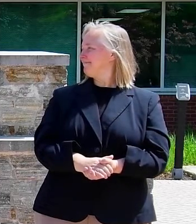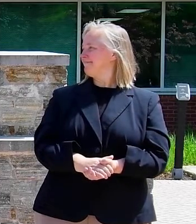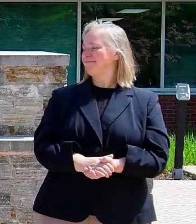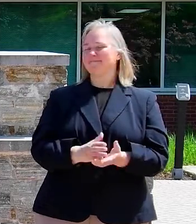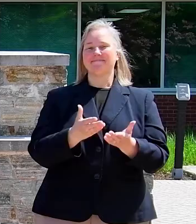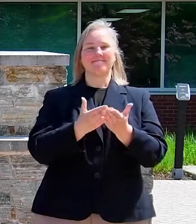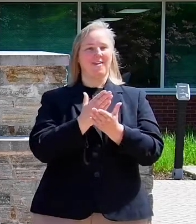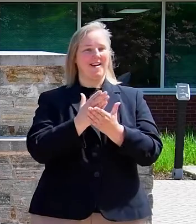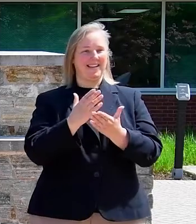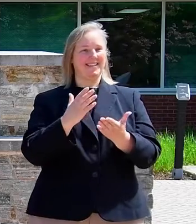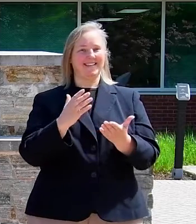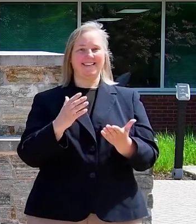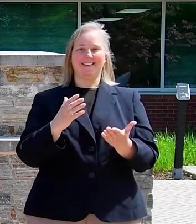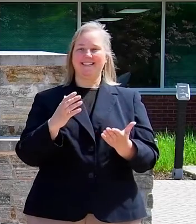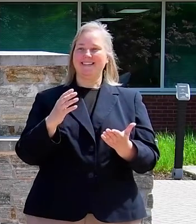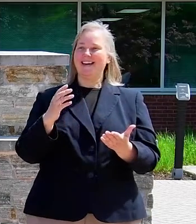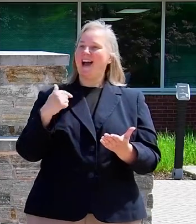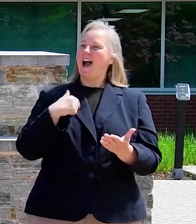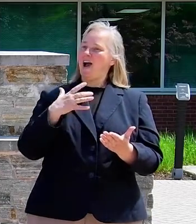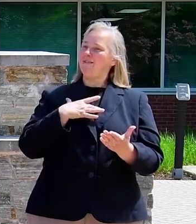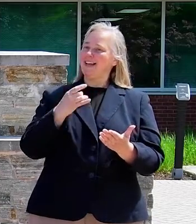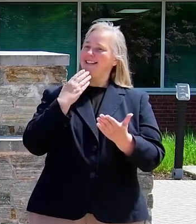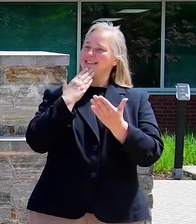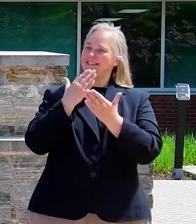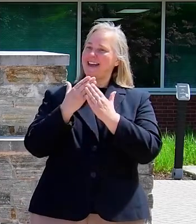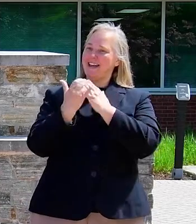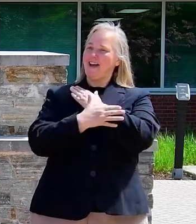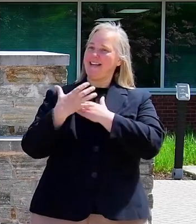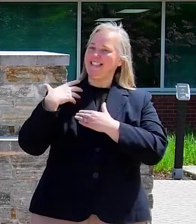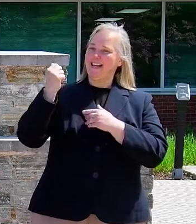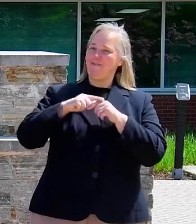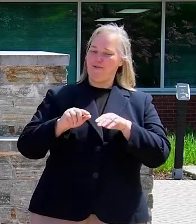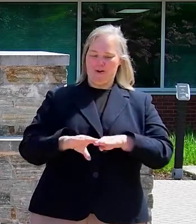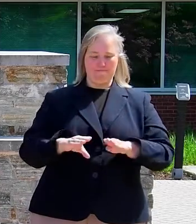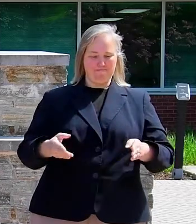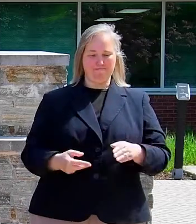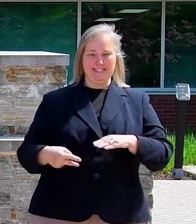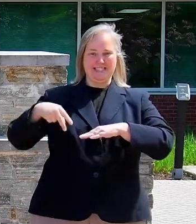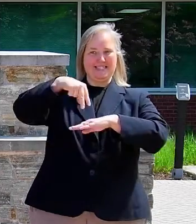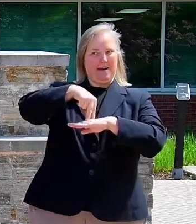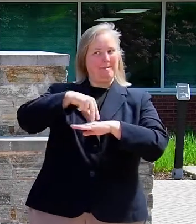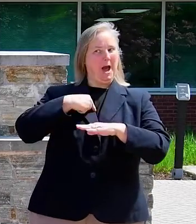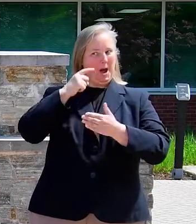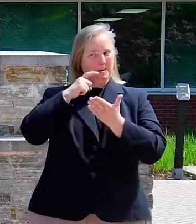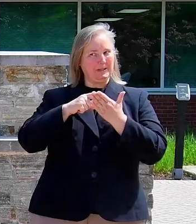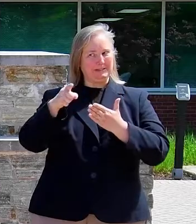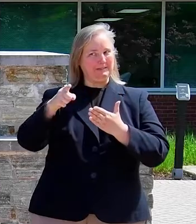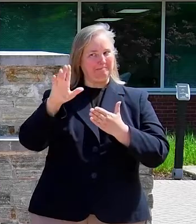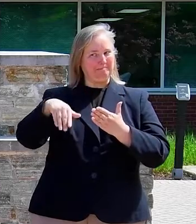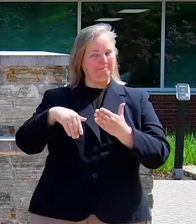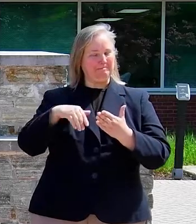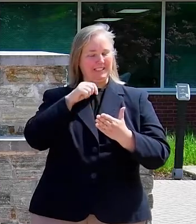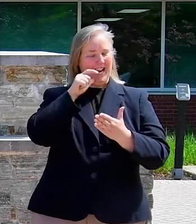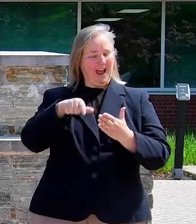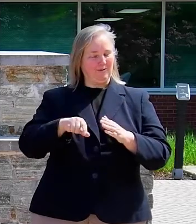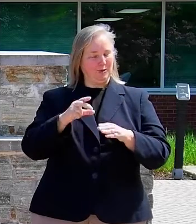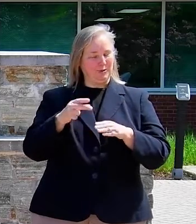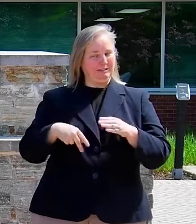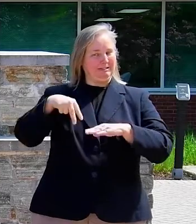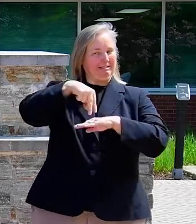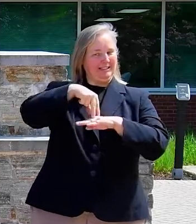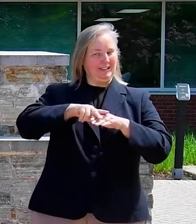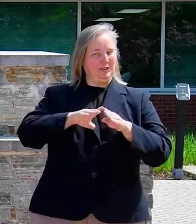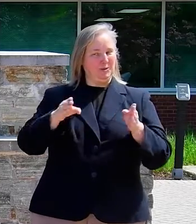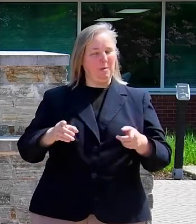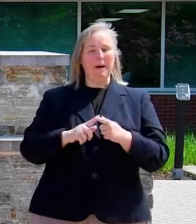All right. I'd to thank the county executive for the stool first. I noticed he didn't have to use it earlier, but many of